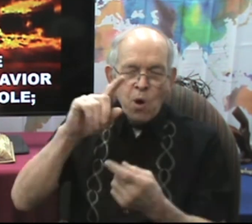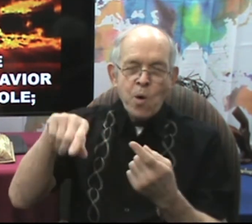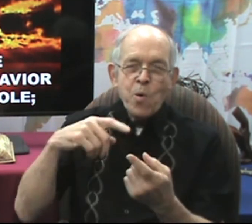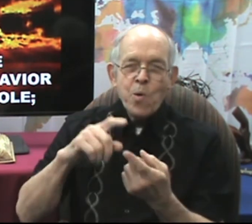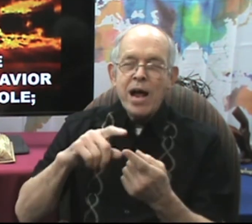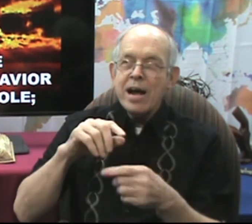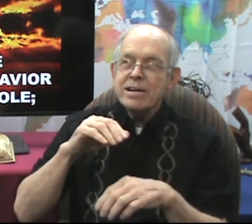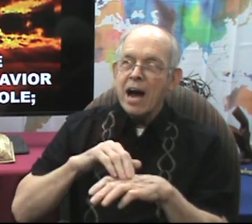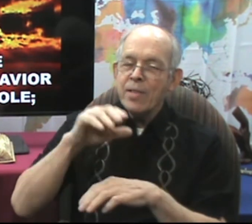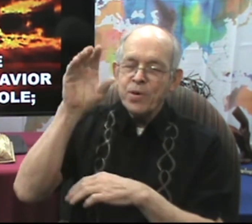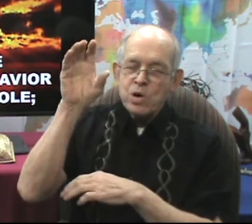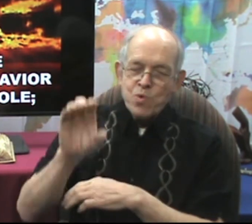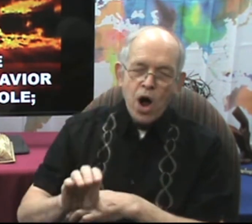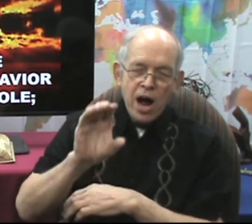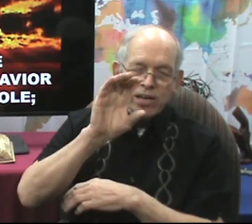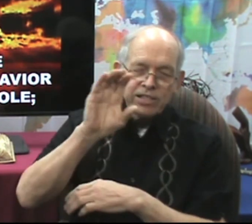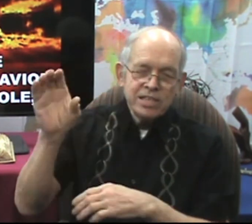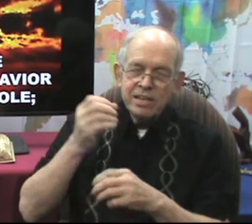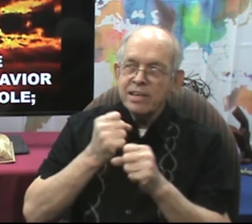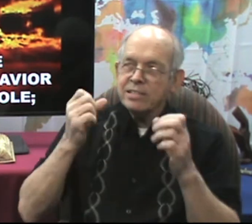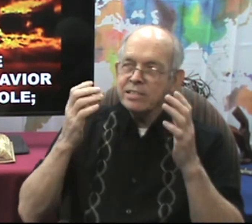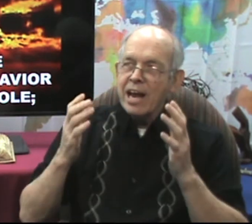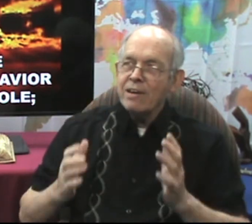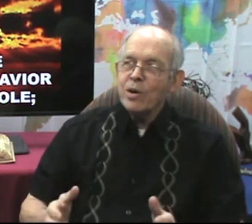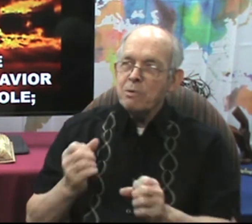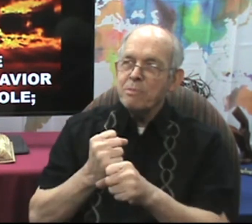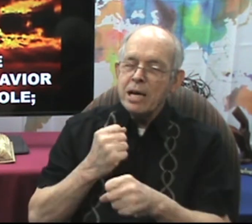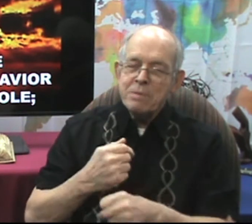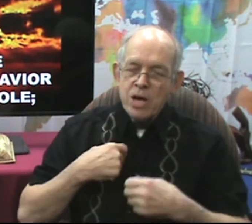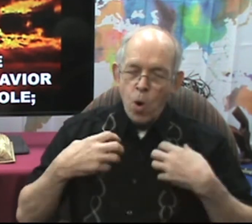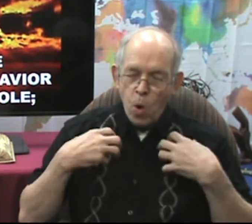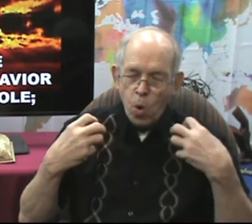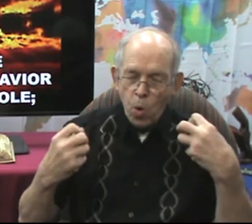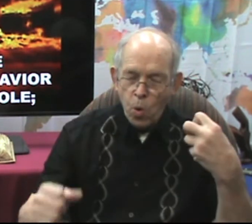Where not the cross the savor made me whole?